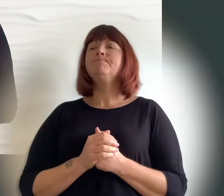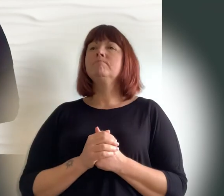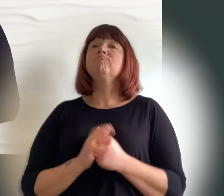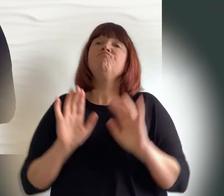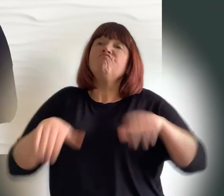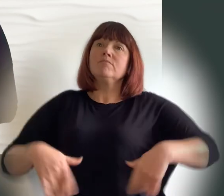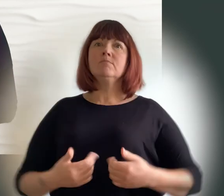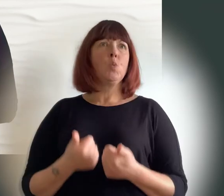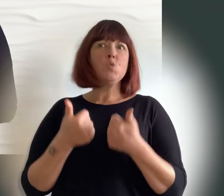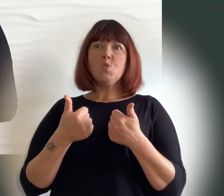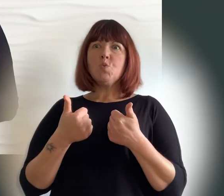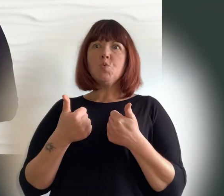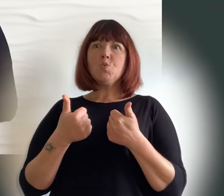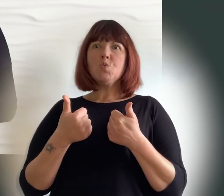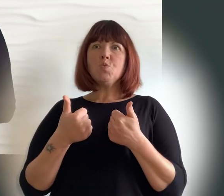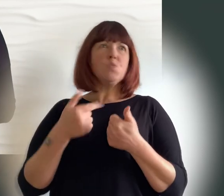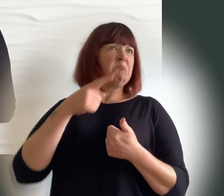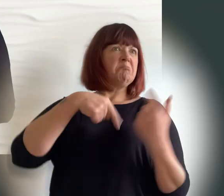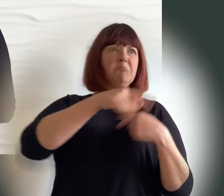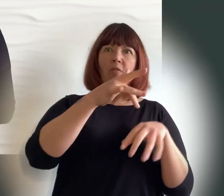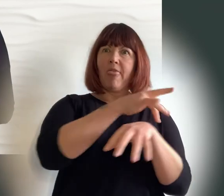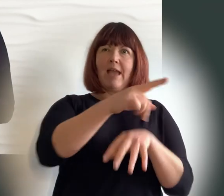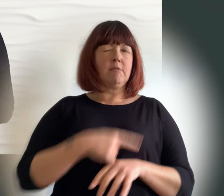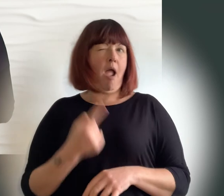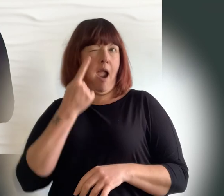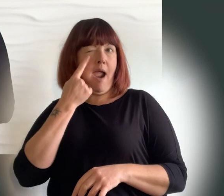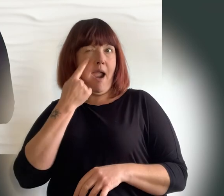on the big screen at home go and give it a try it's not as hard as it seems